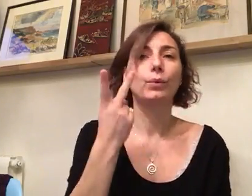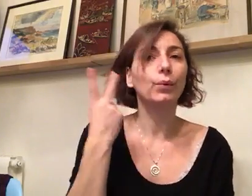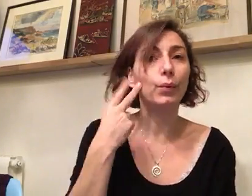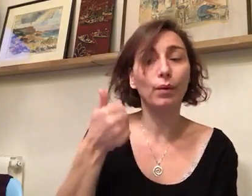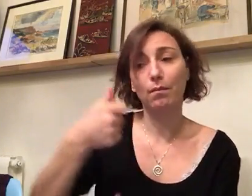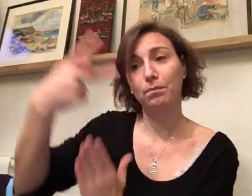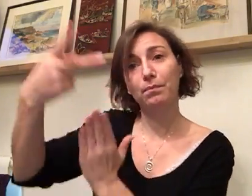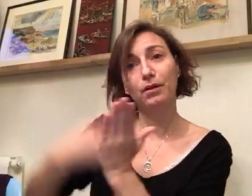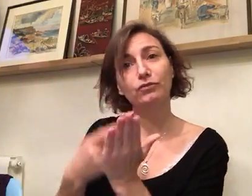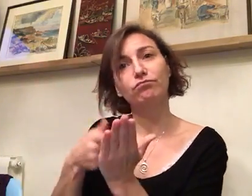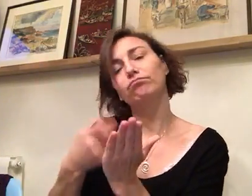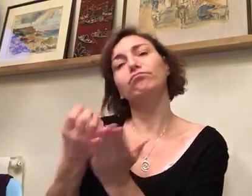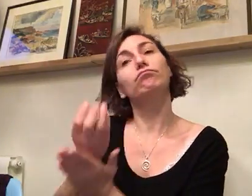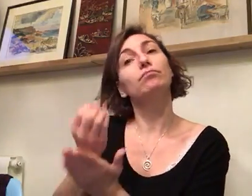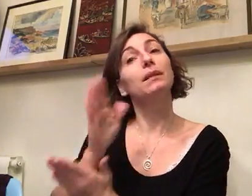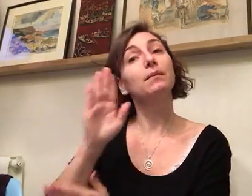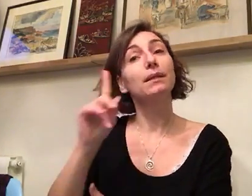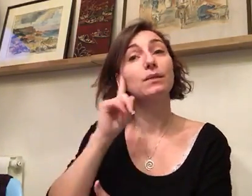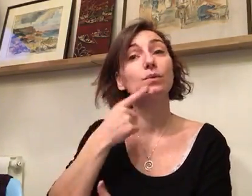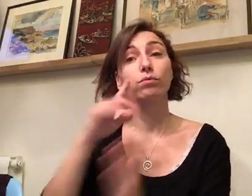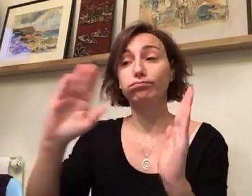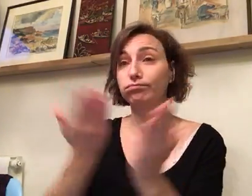my mother. This mother is